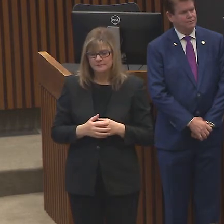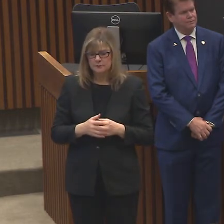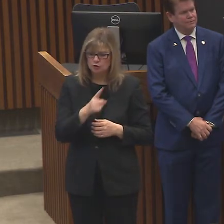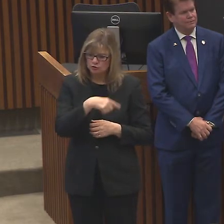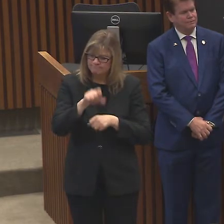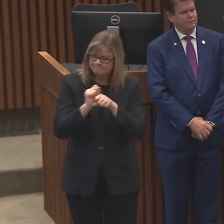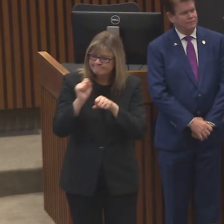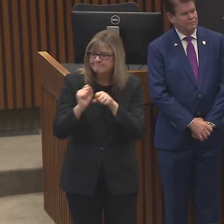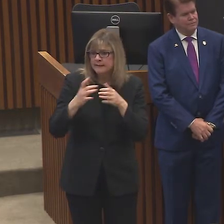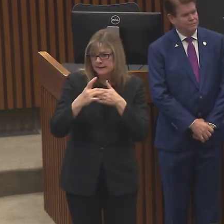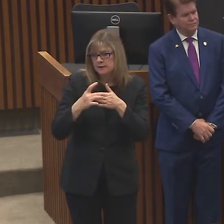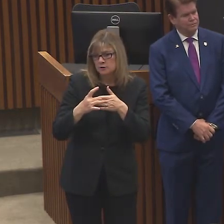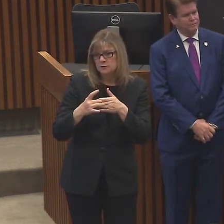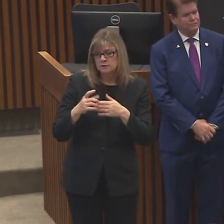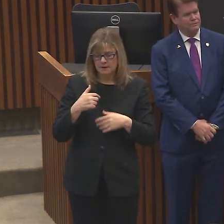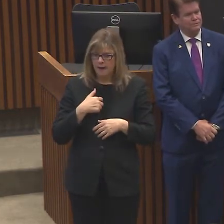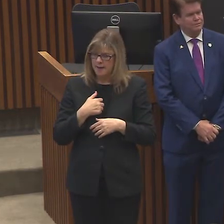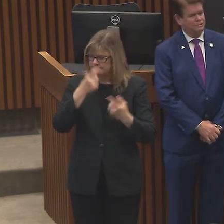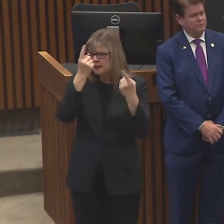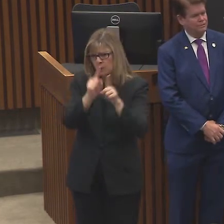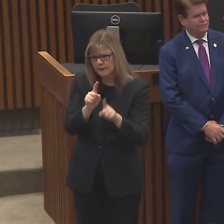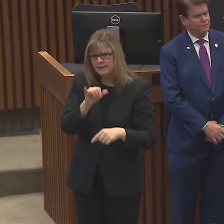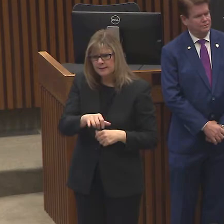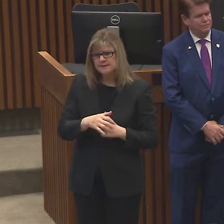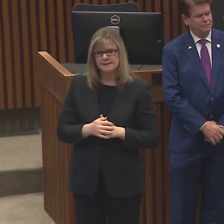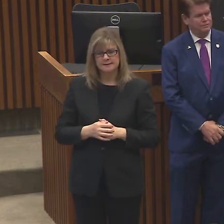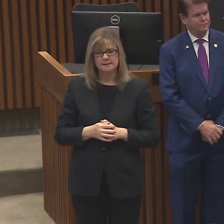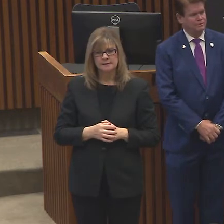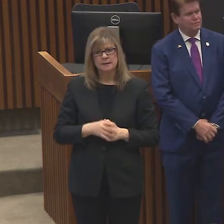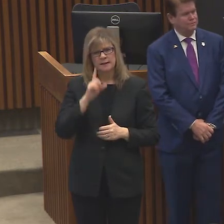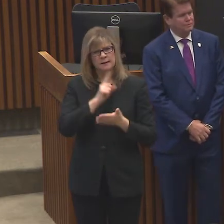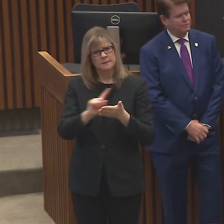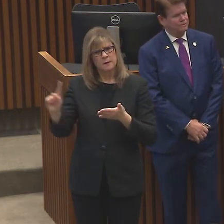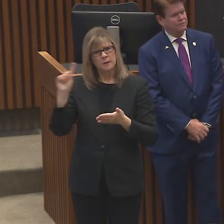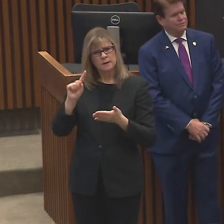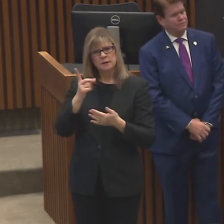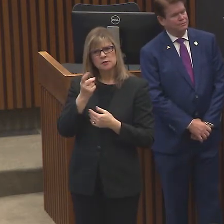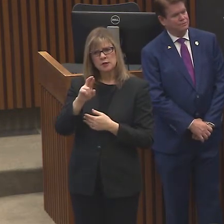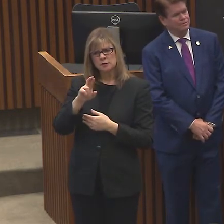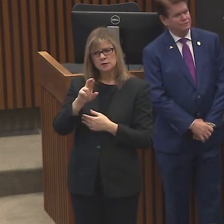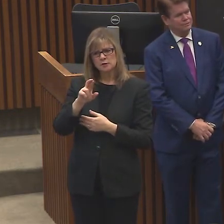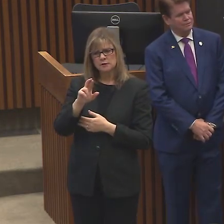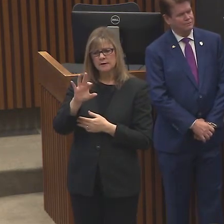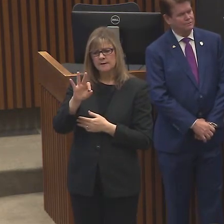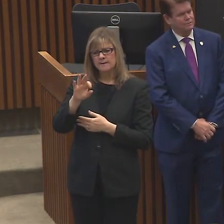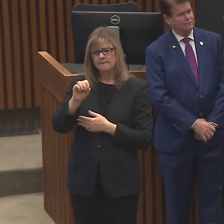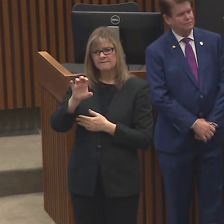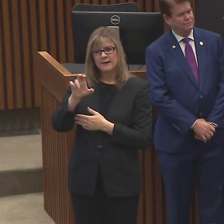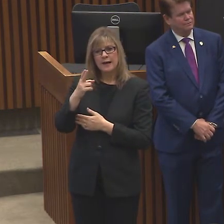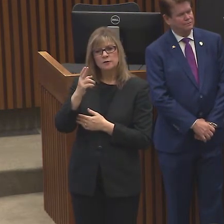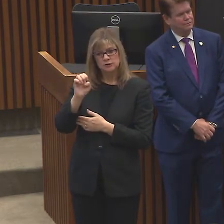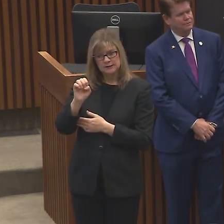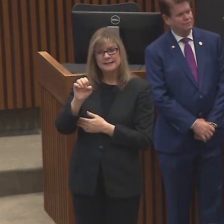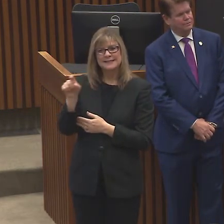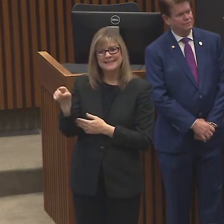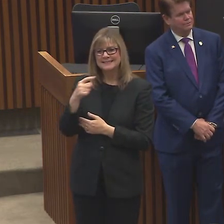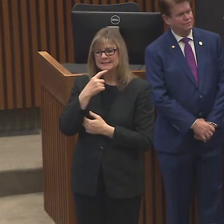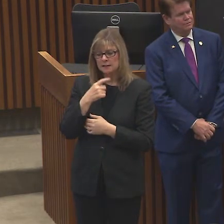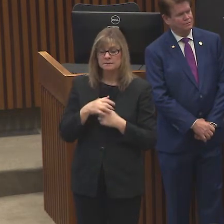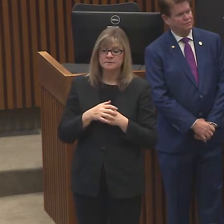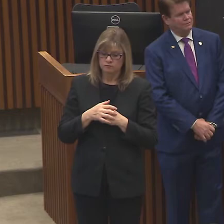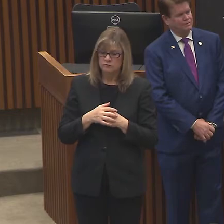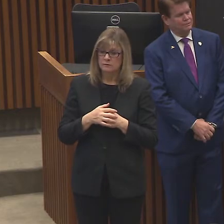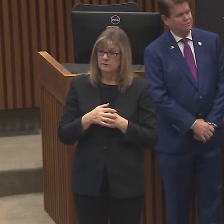and I think it was about a week or so that Dr. Anthony Fauci from the NIH said, in these cases you're always behind